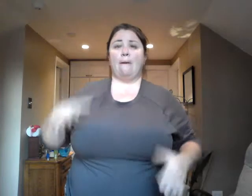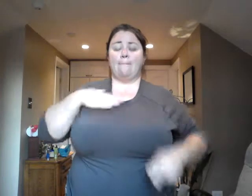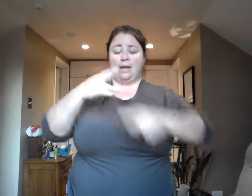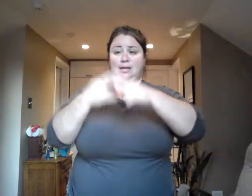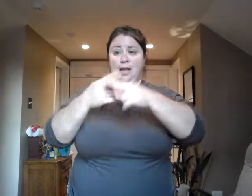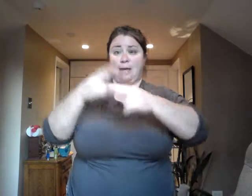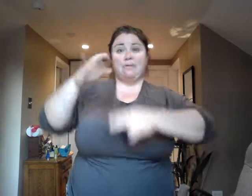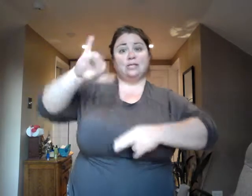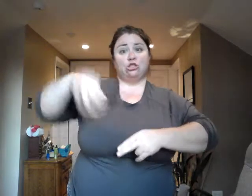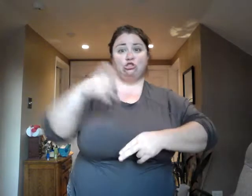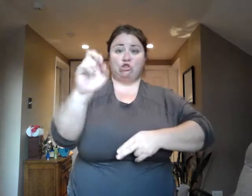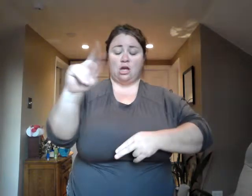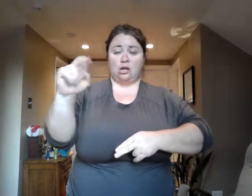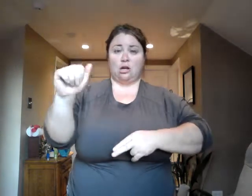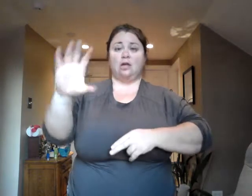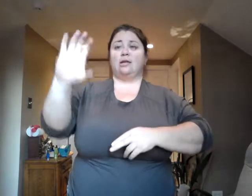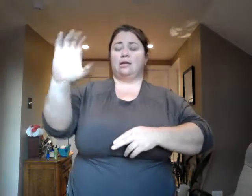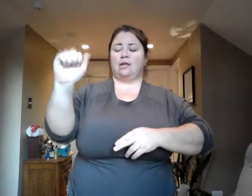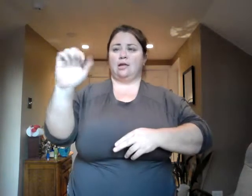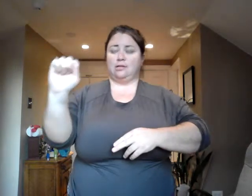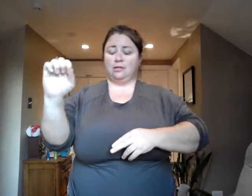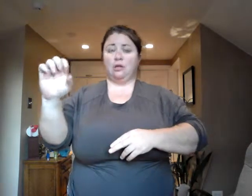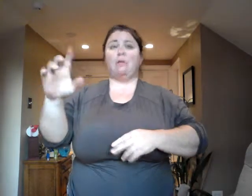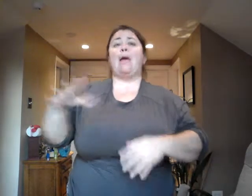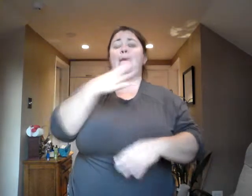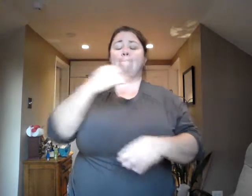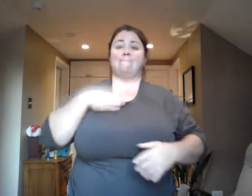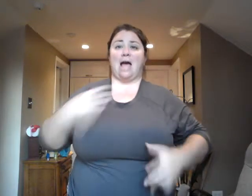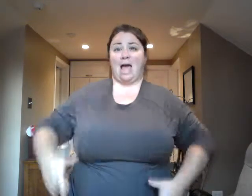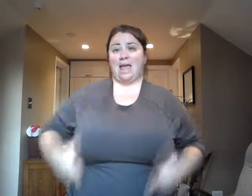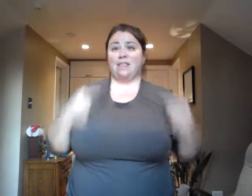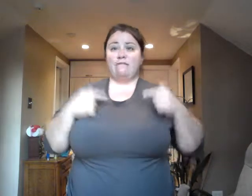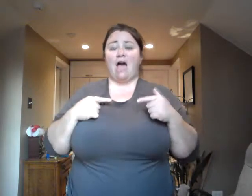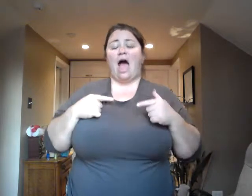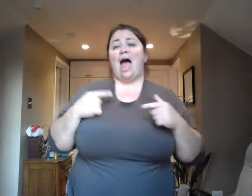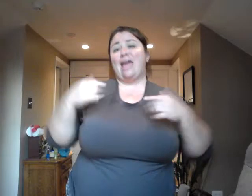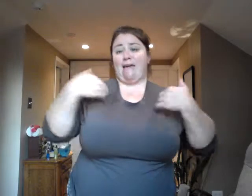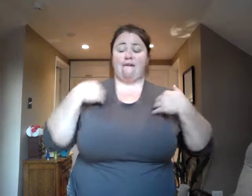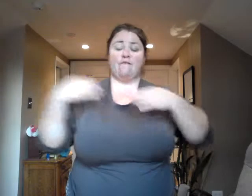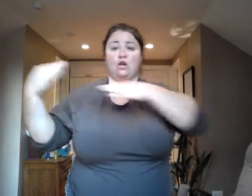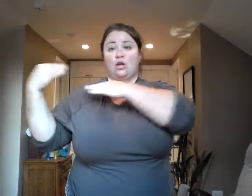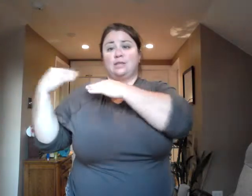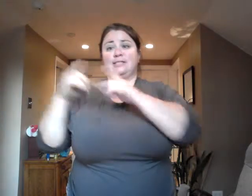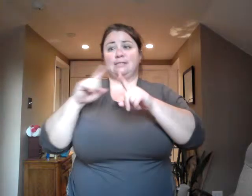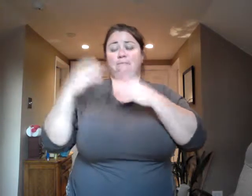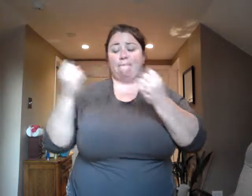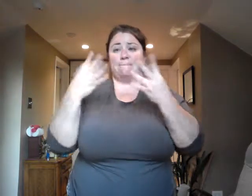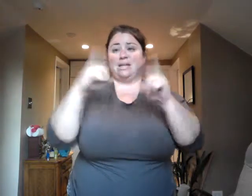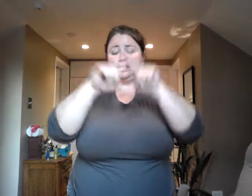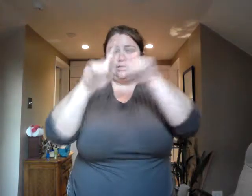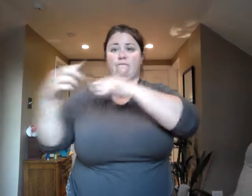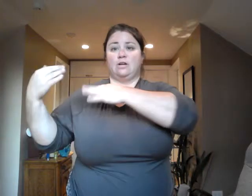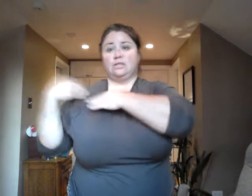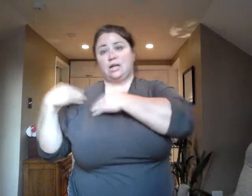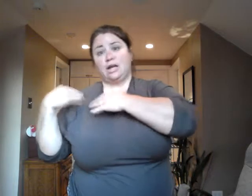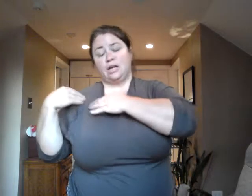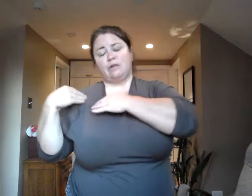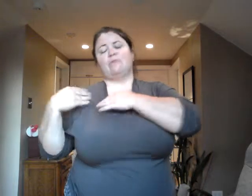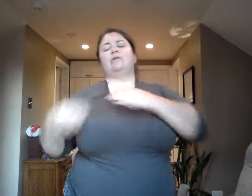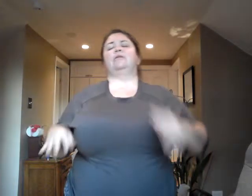Castle and in my life I've assumed several different titles and numerous roles. But today I simply wish to share